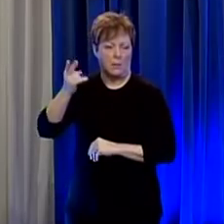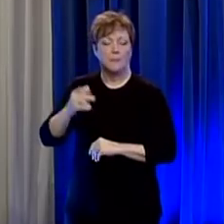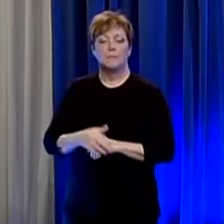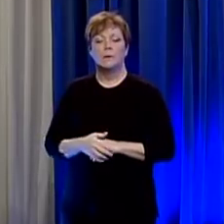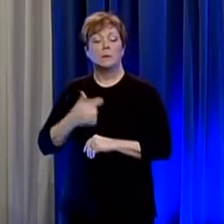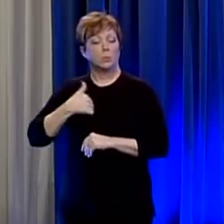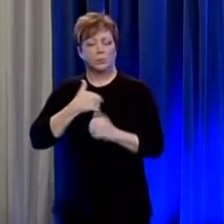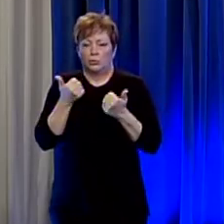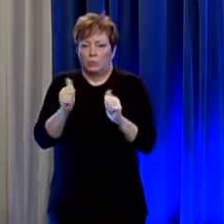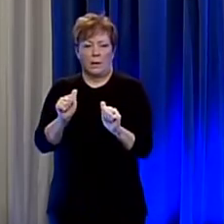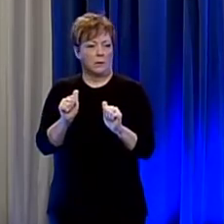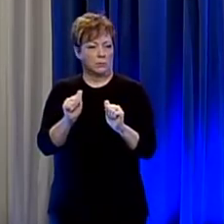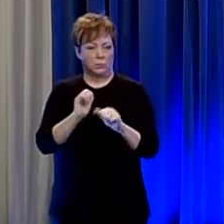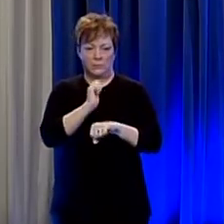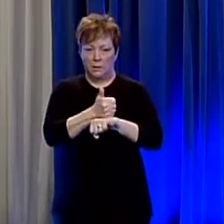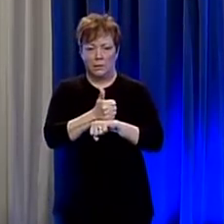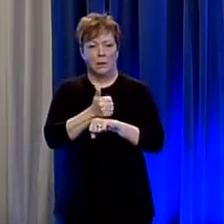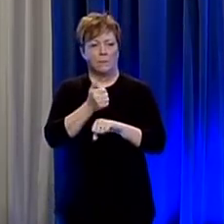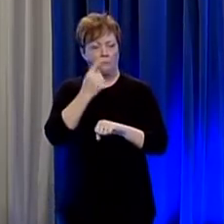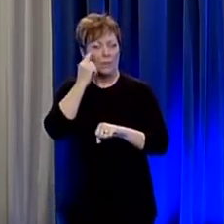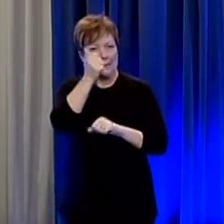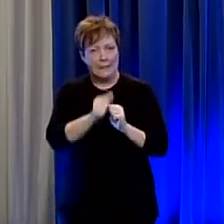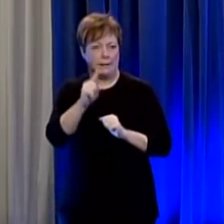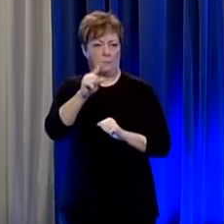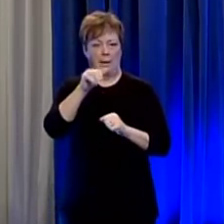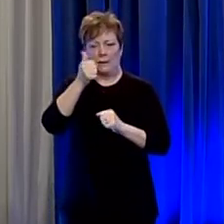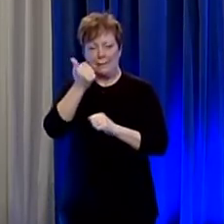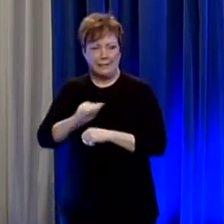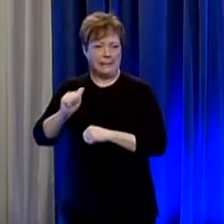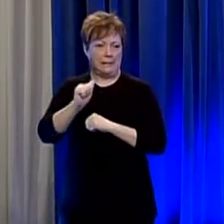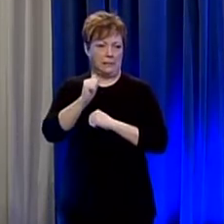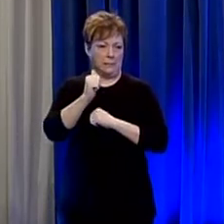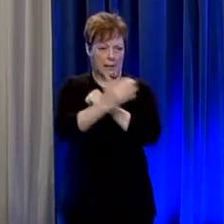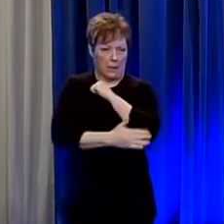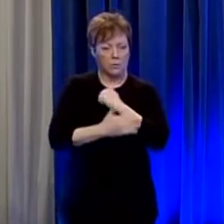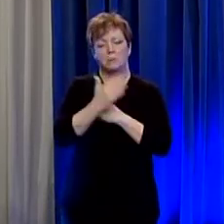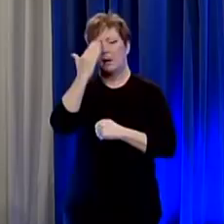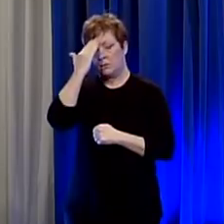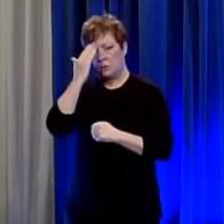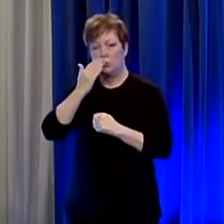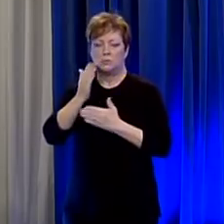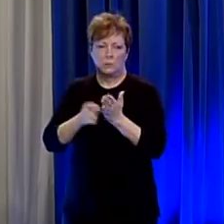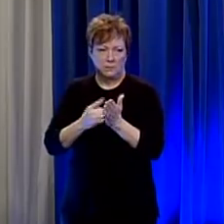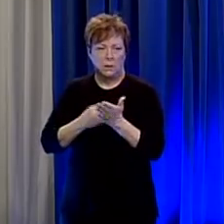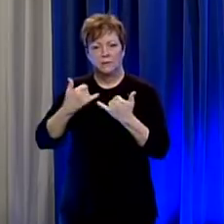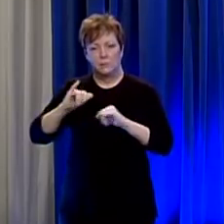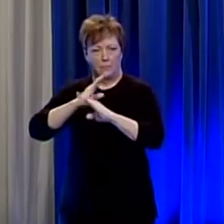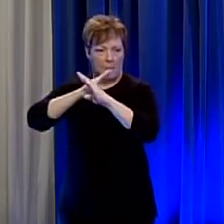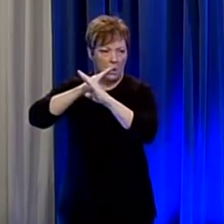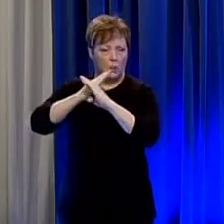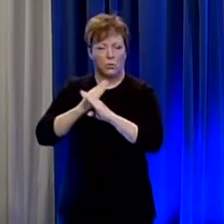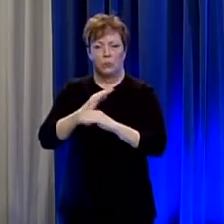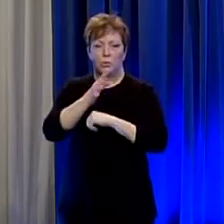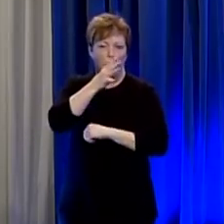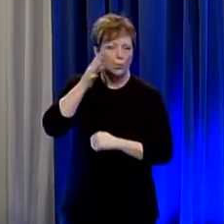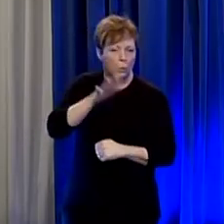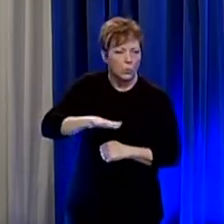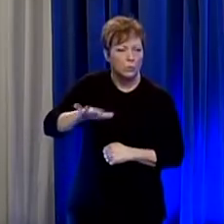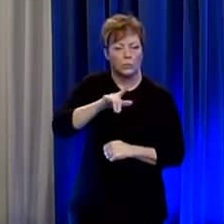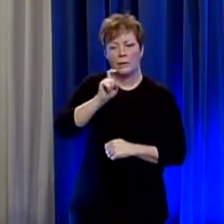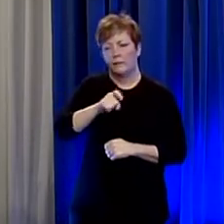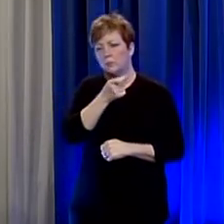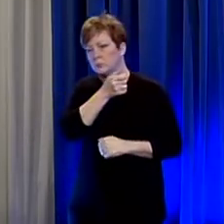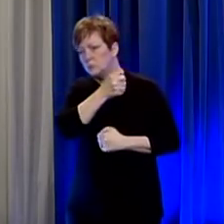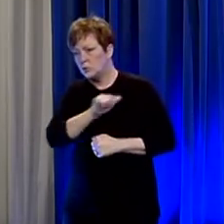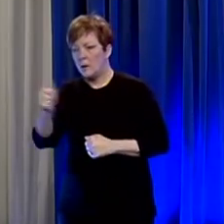any county and arrange testing there's still a barrier for people in smaller counties people who may have to travel to a site rural counties simply